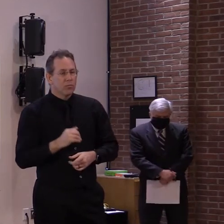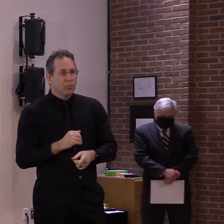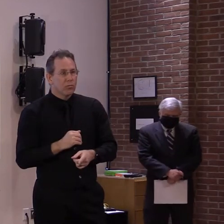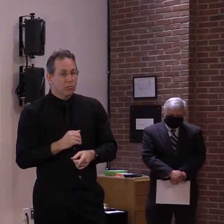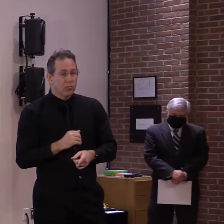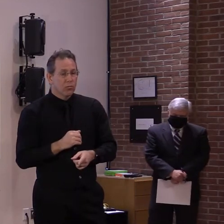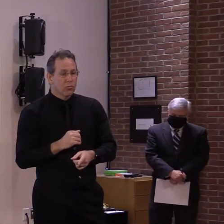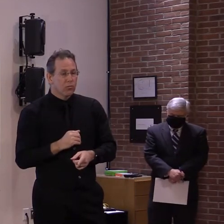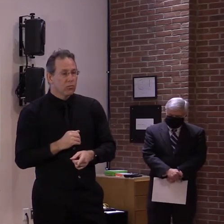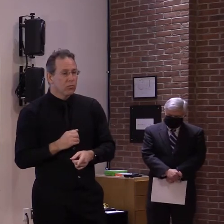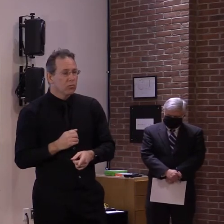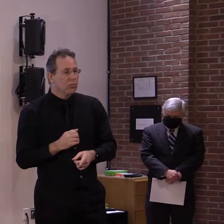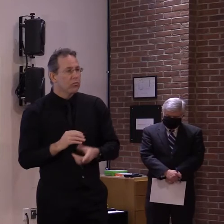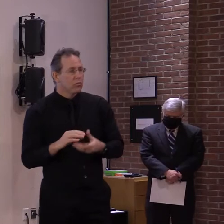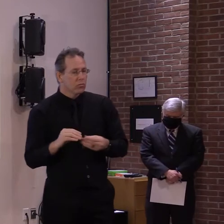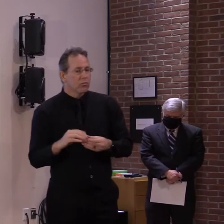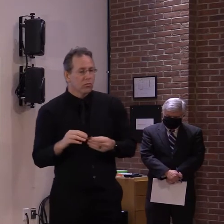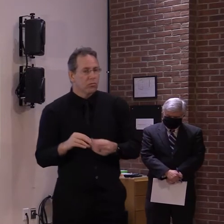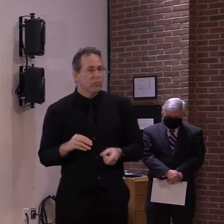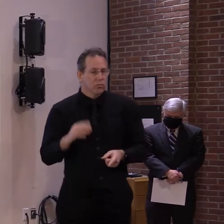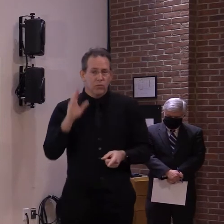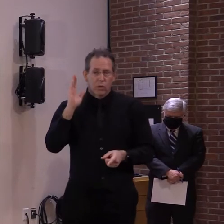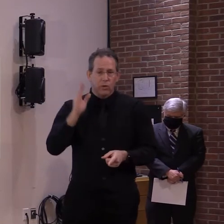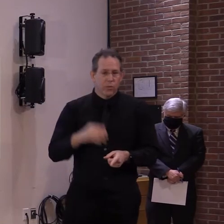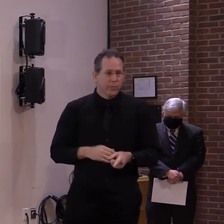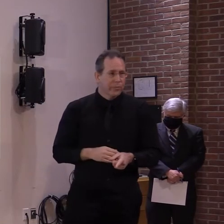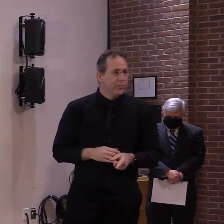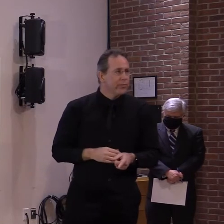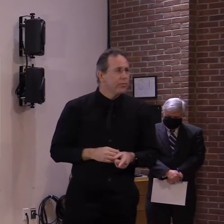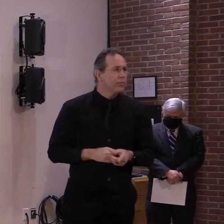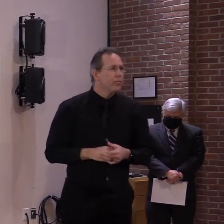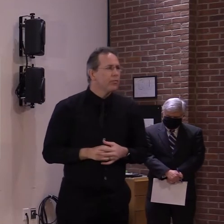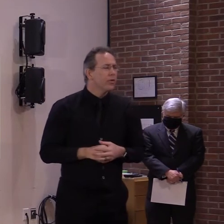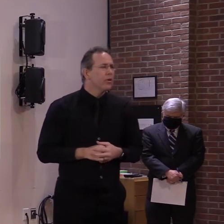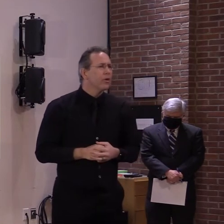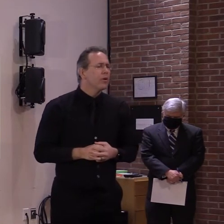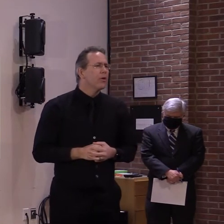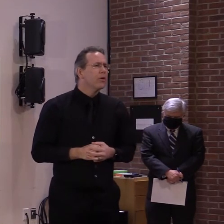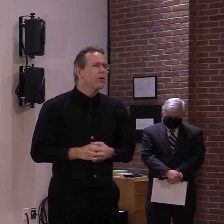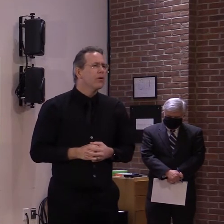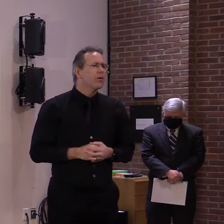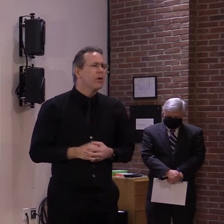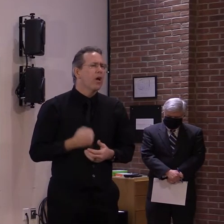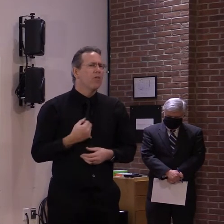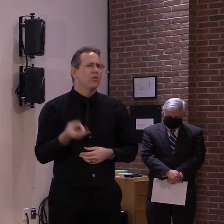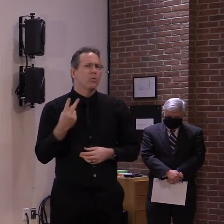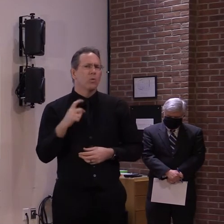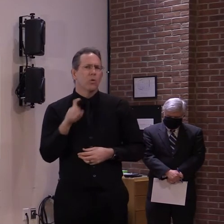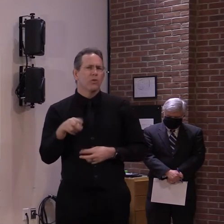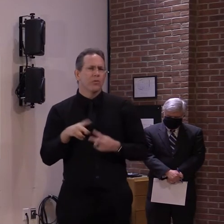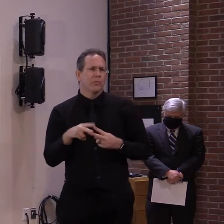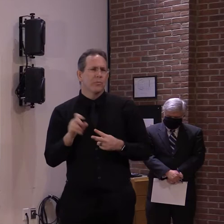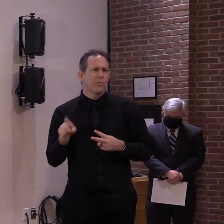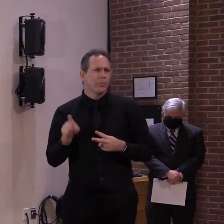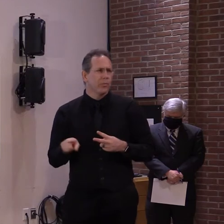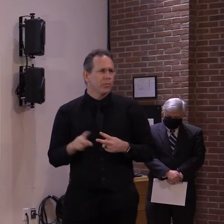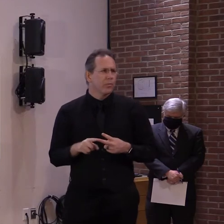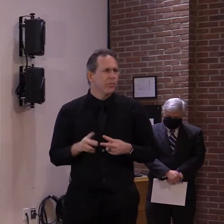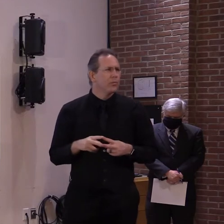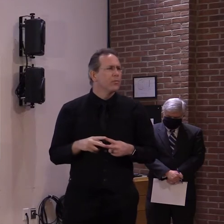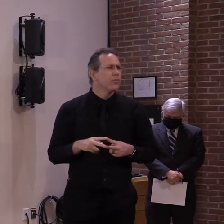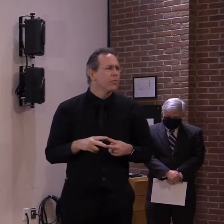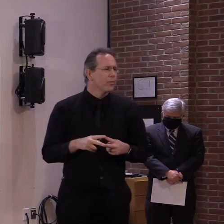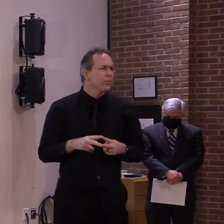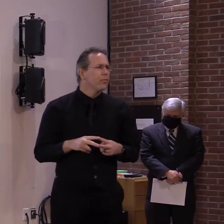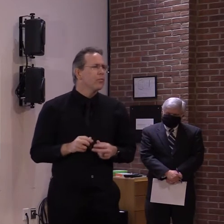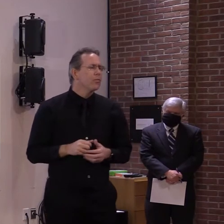Good day. I have two questions. The first one is, for daycare operators and teachers, I was called and asked